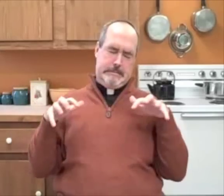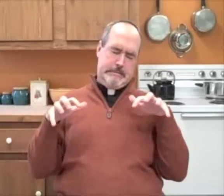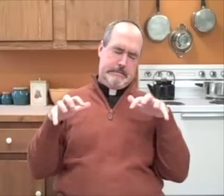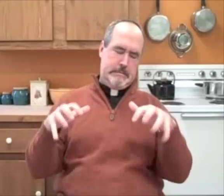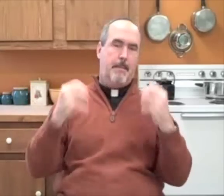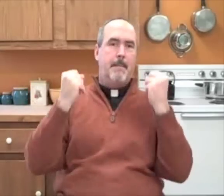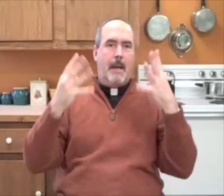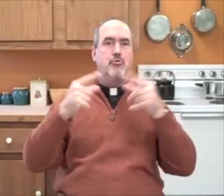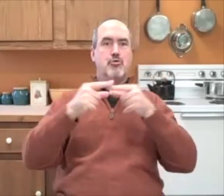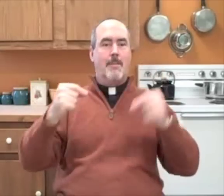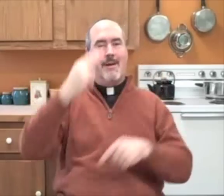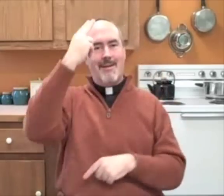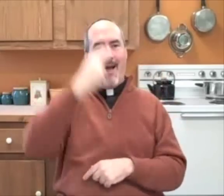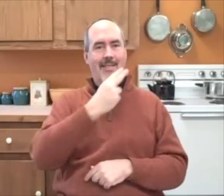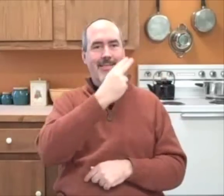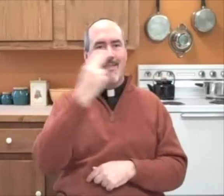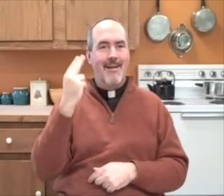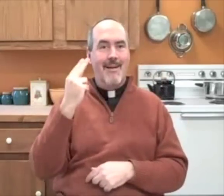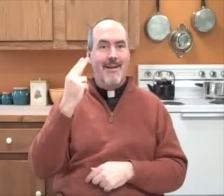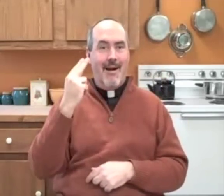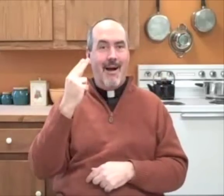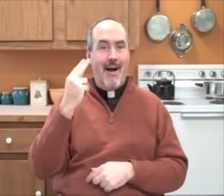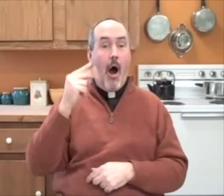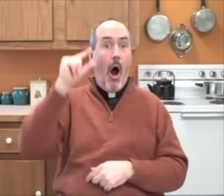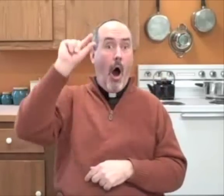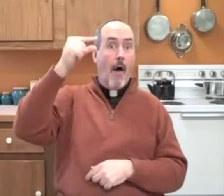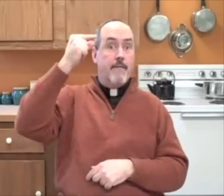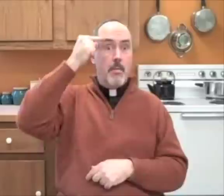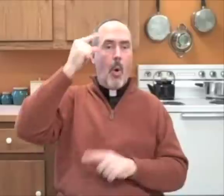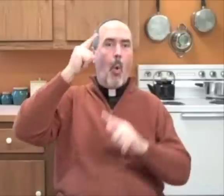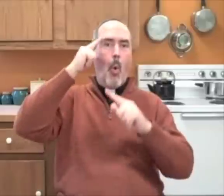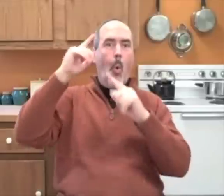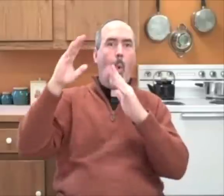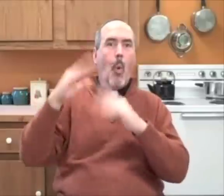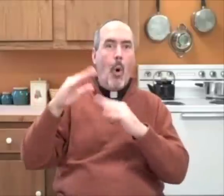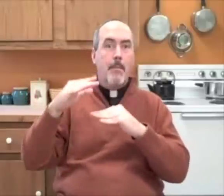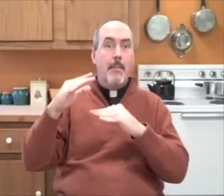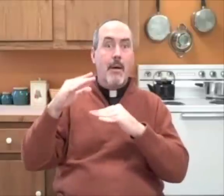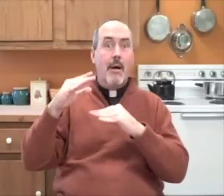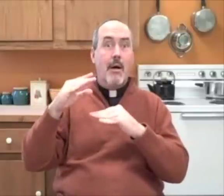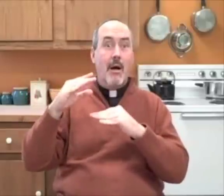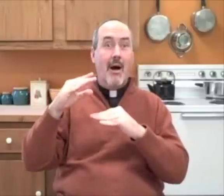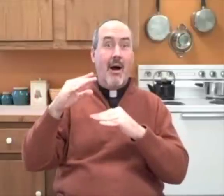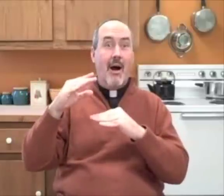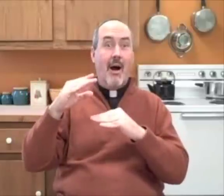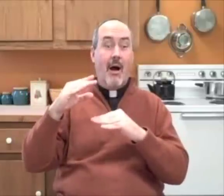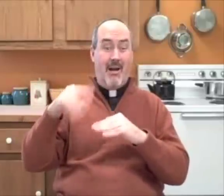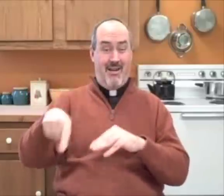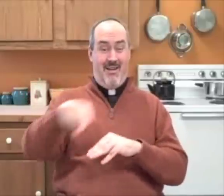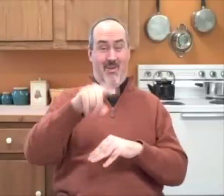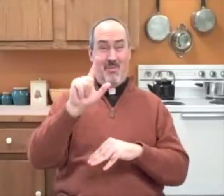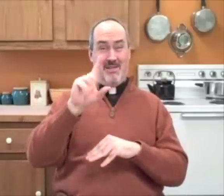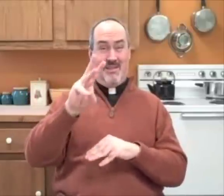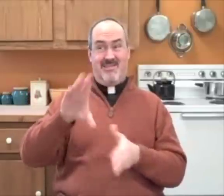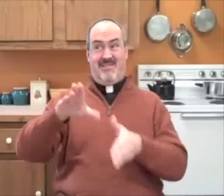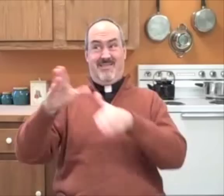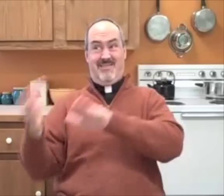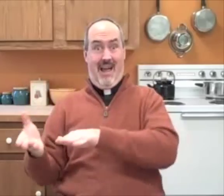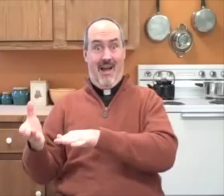Nagasaki was that Nagasaki was a very populated city with a lot of Catholics. They were hoping that if